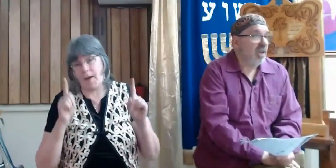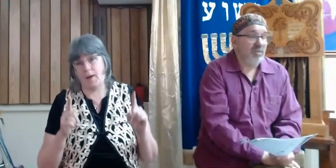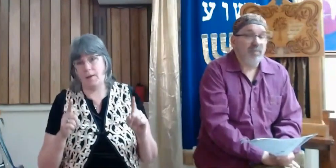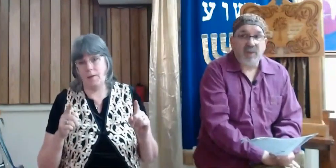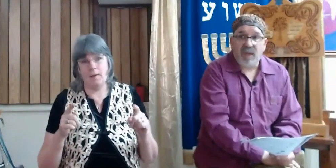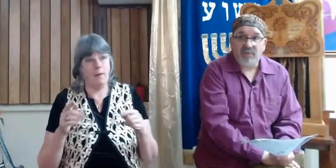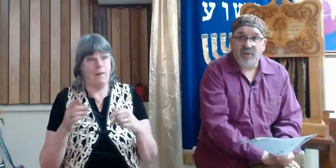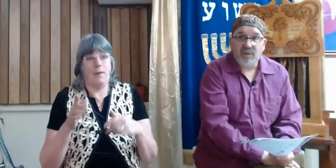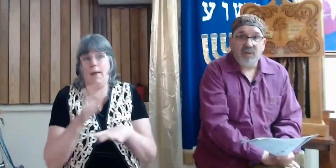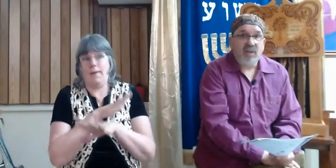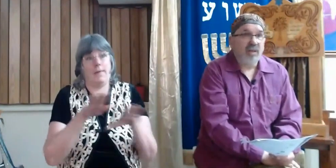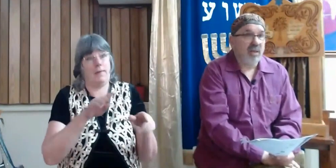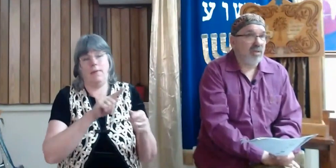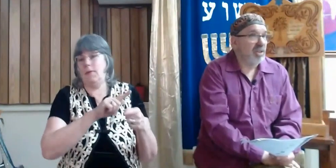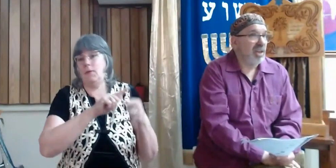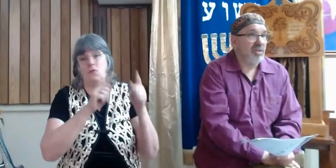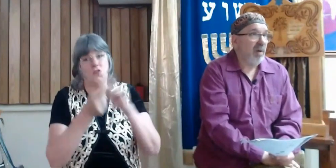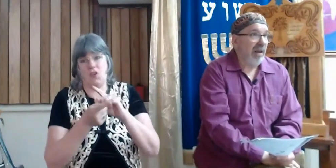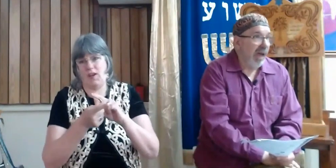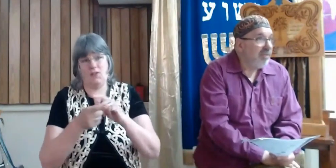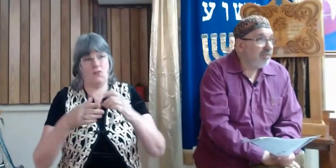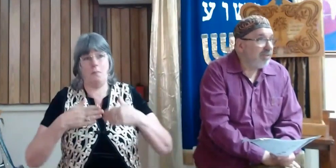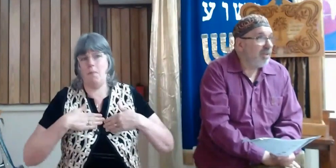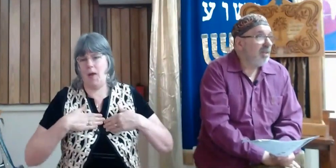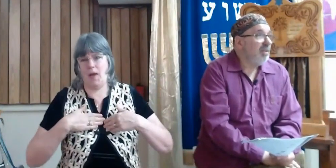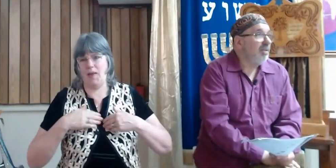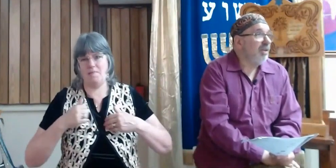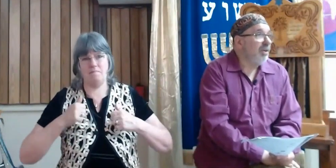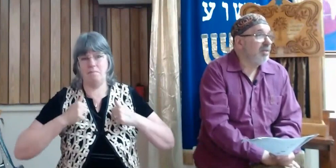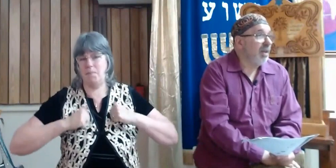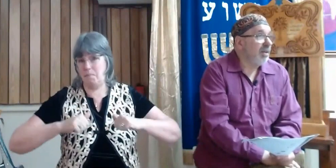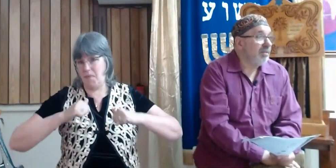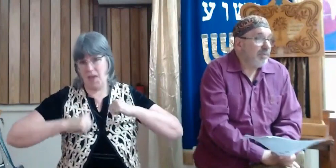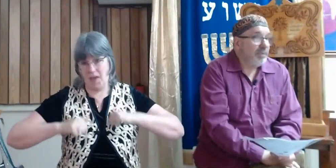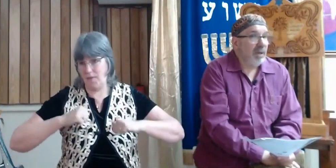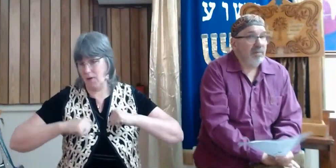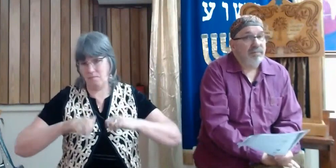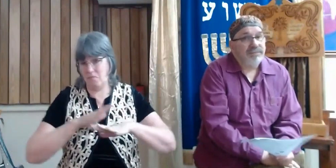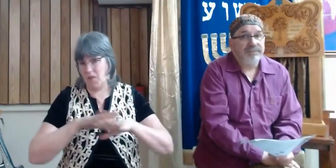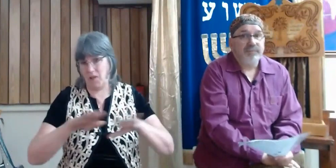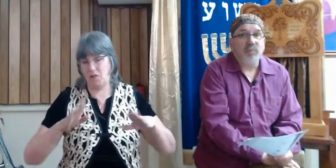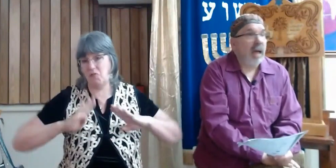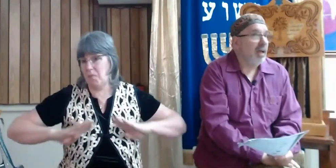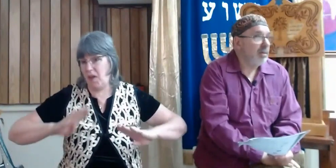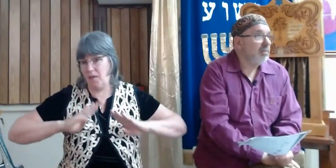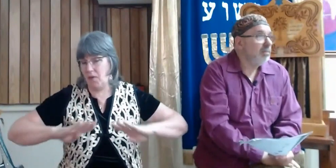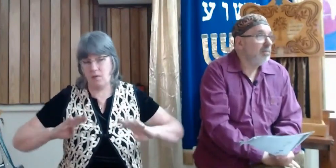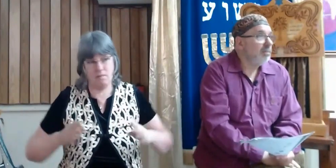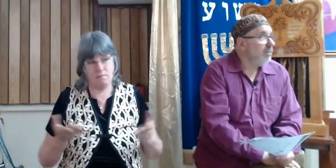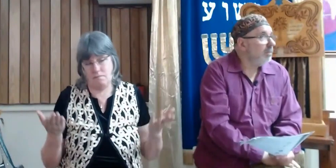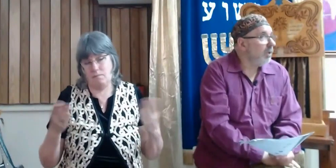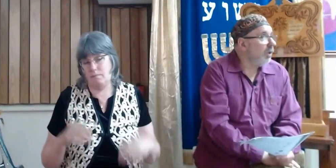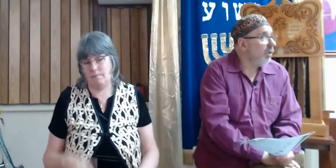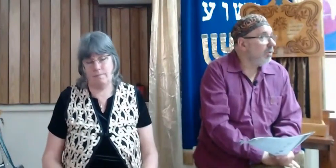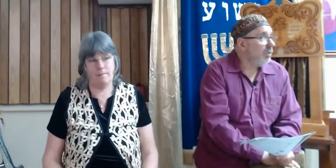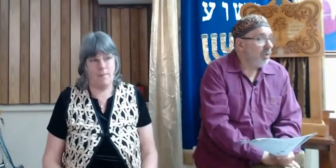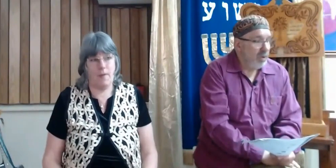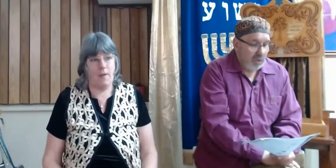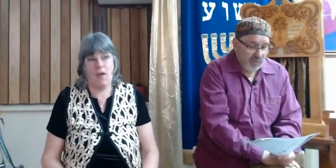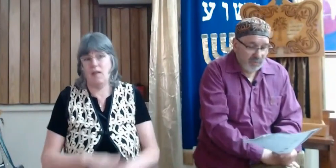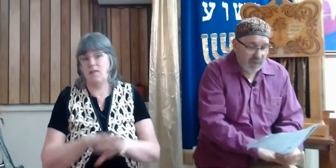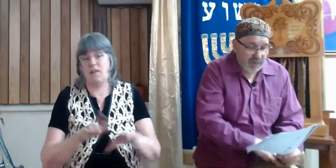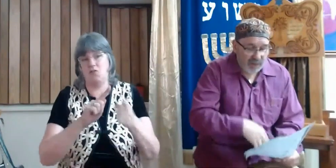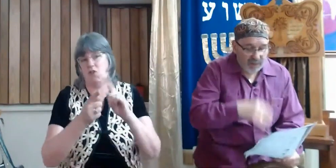it doesn't change my behavior, it doesn't change my life. You know, it's like, well, to die, you know.